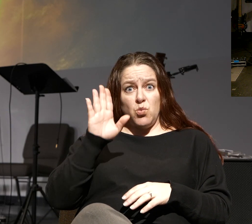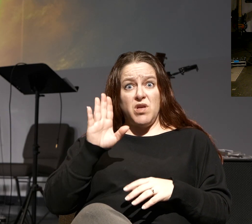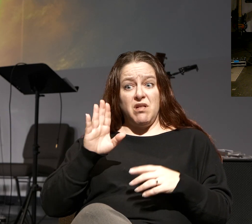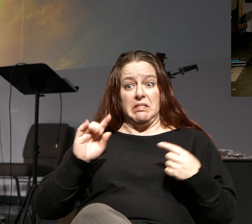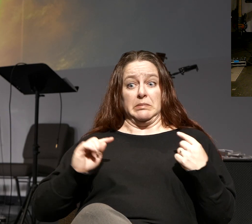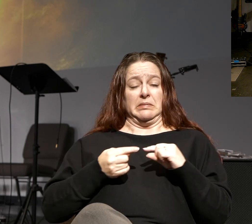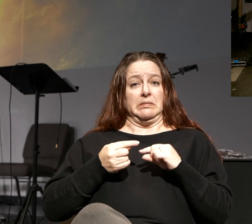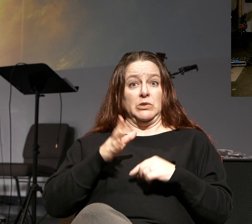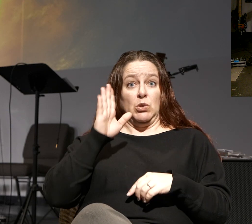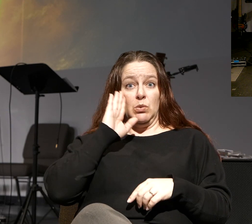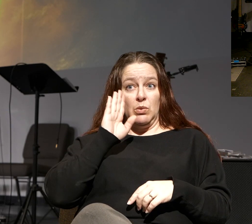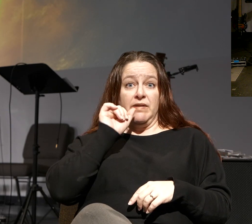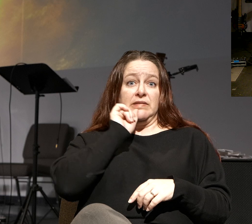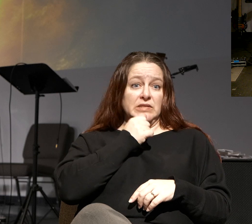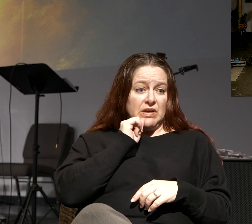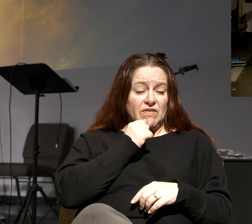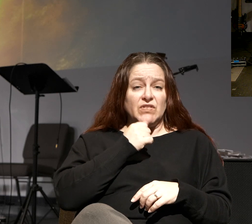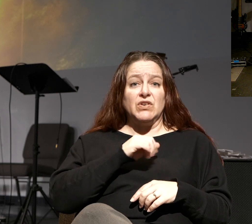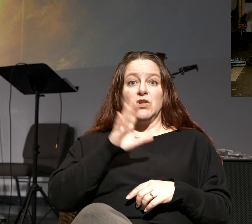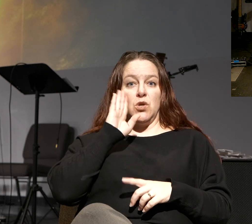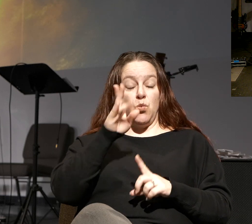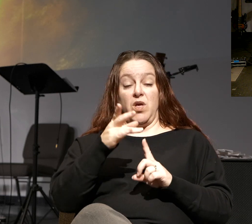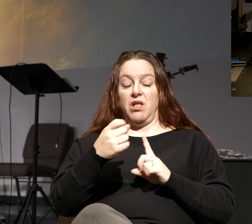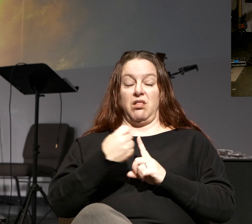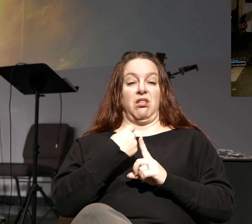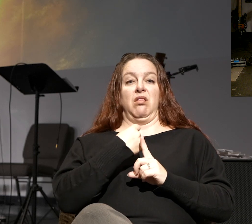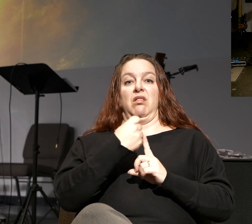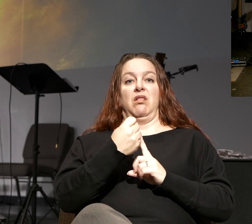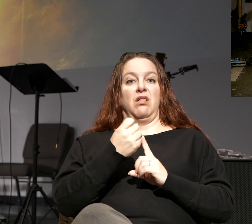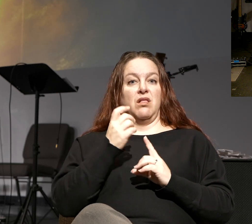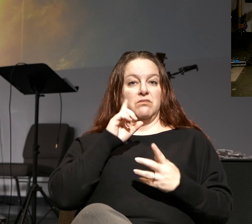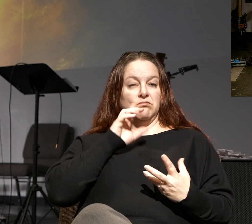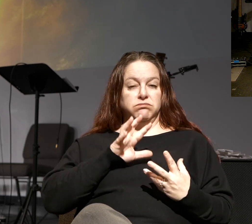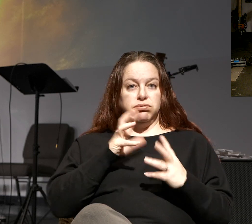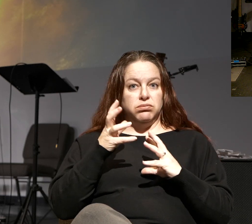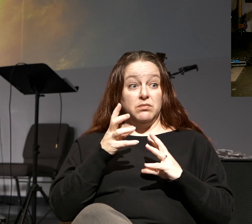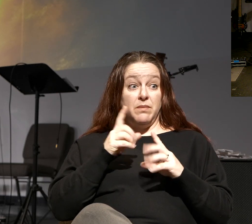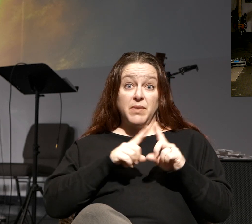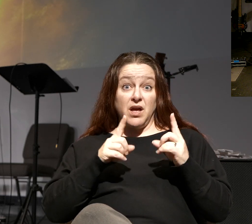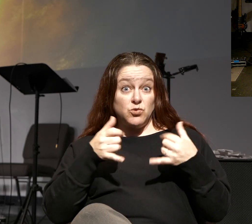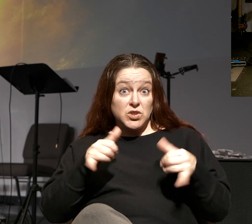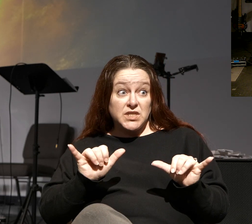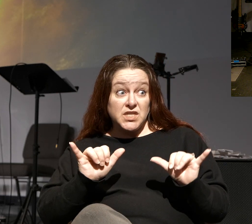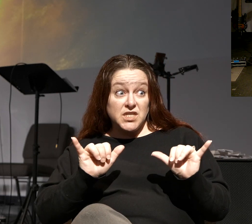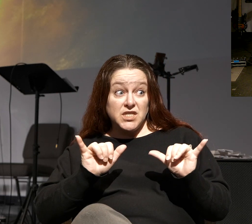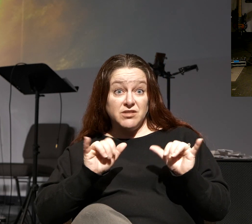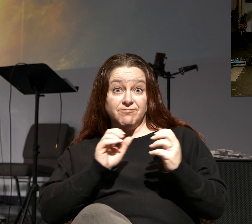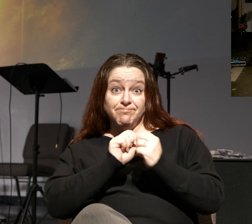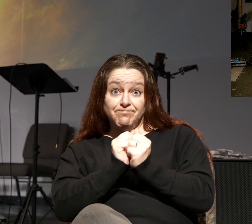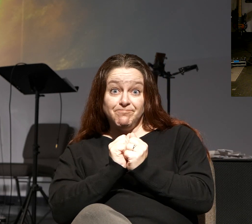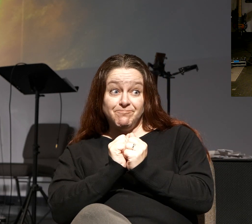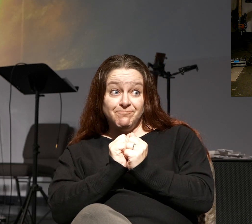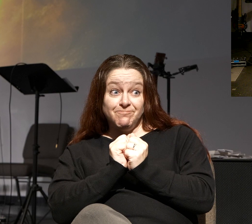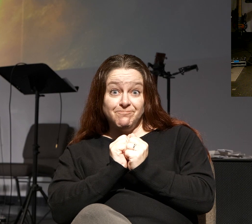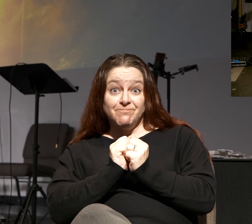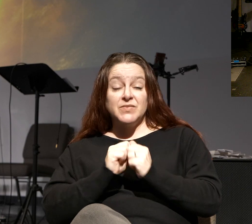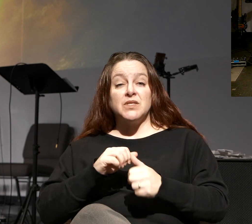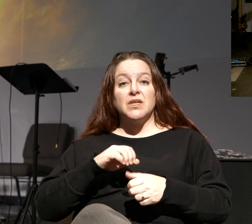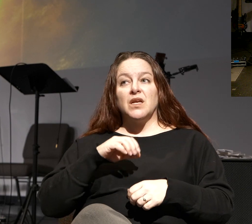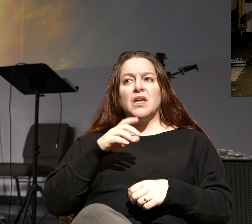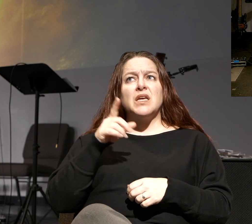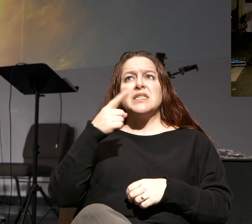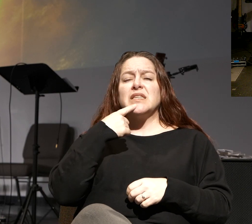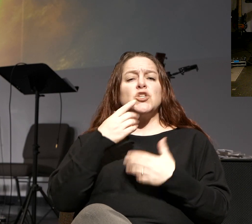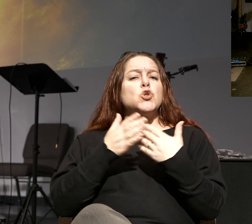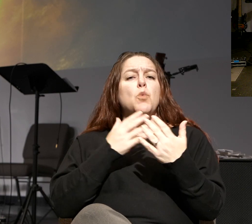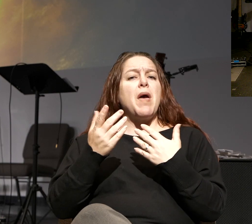You're going to get the living daylights beat out of you. Are you still in? And let me just say, no matter what you